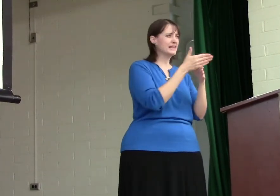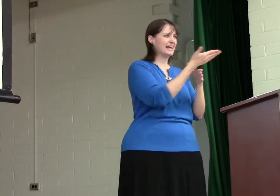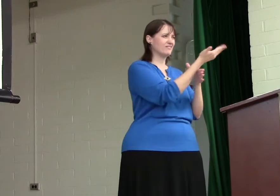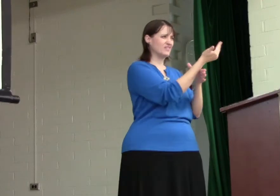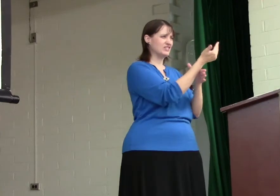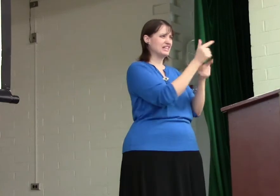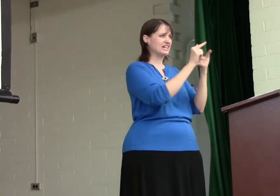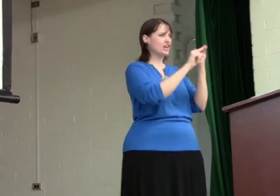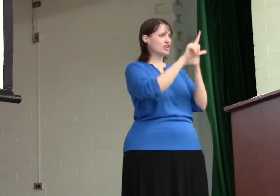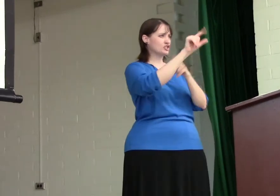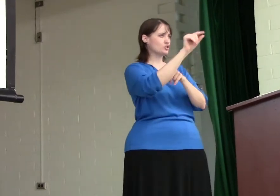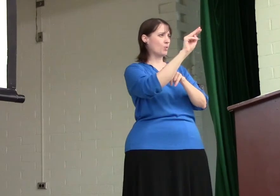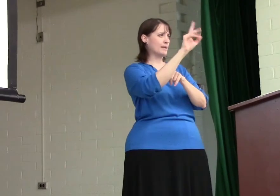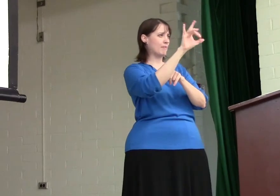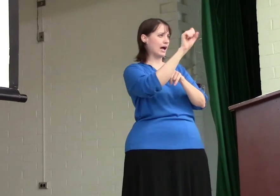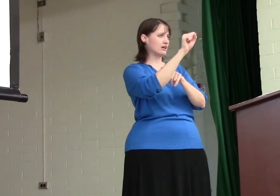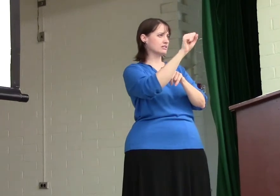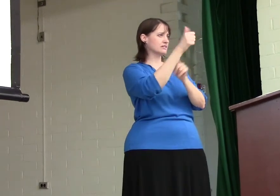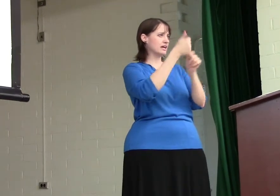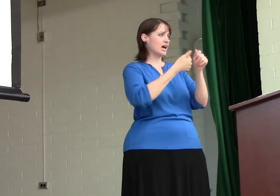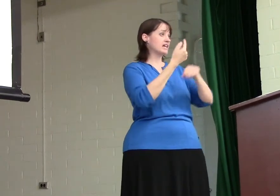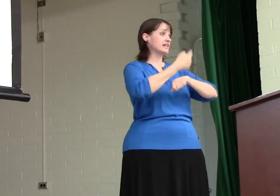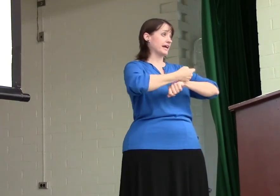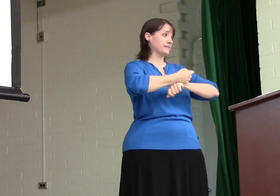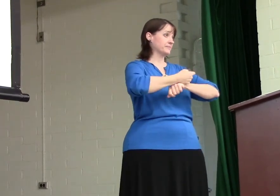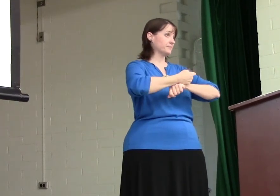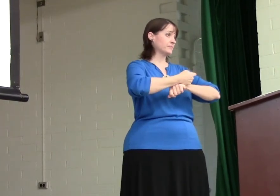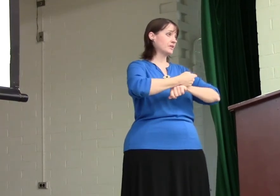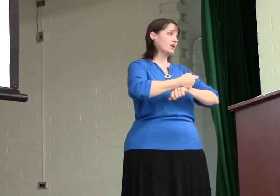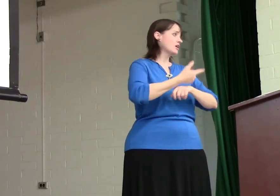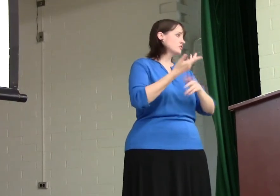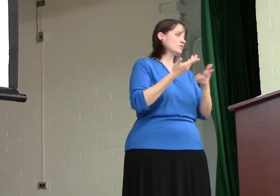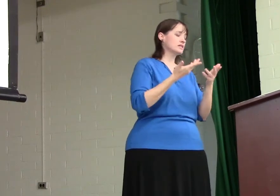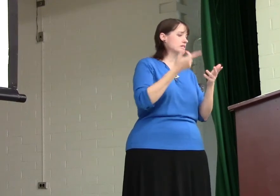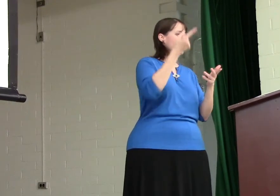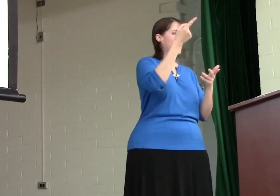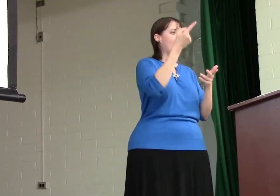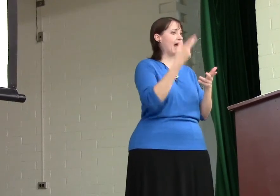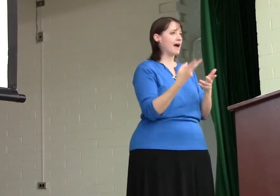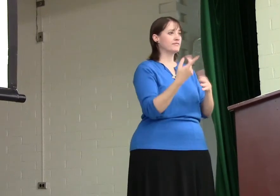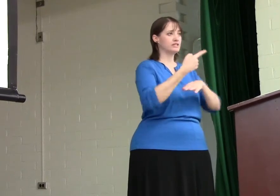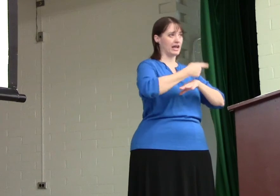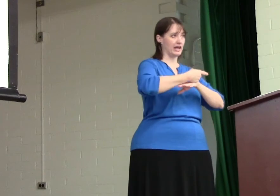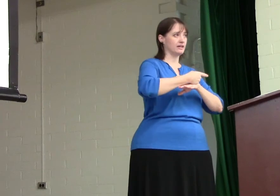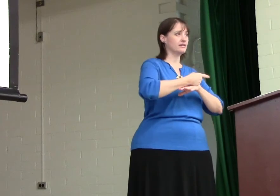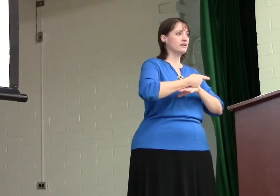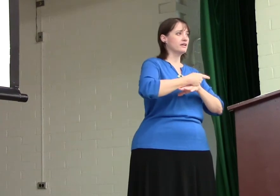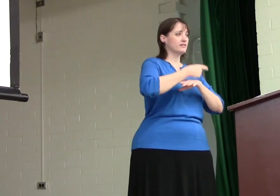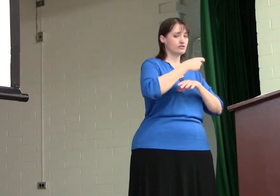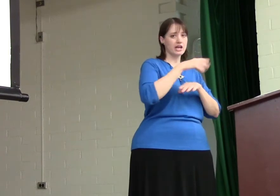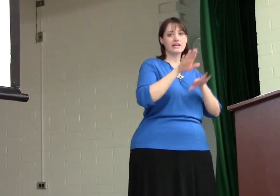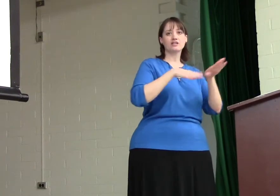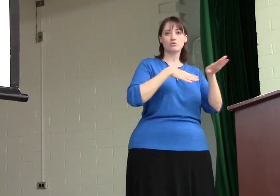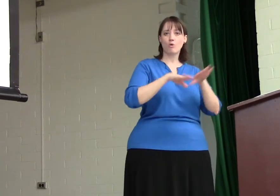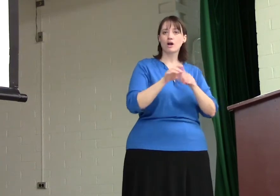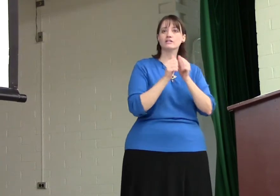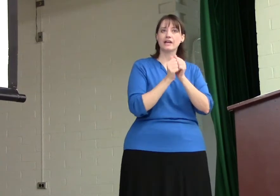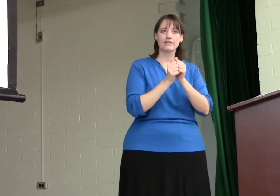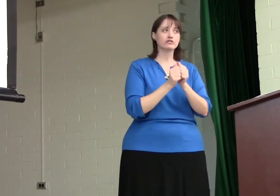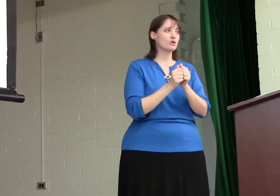like 15 to 20 miles a day. So this is like a half a day they're taking to walk together. So,